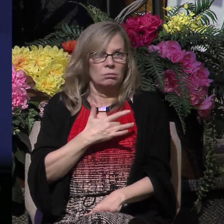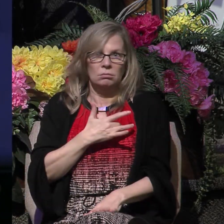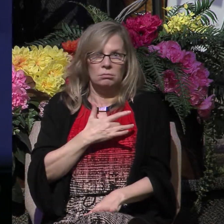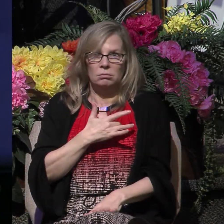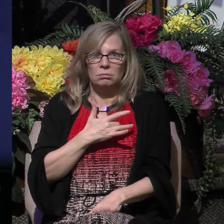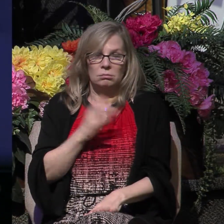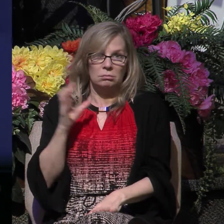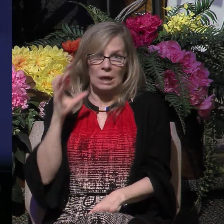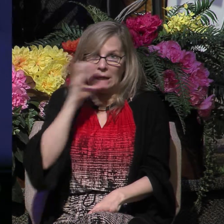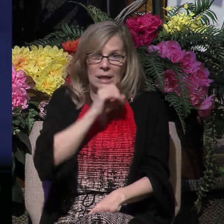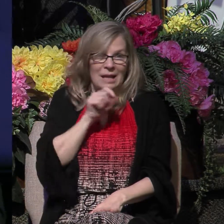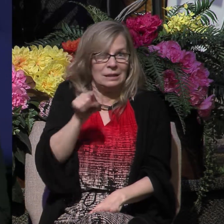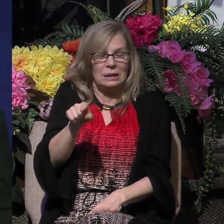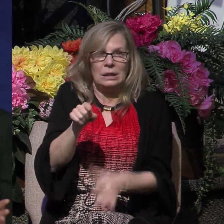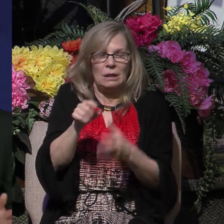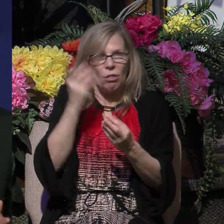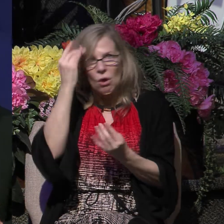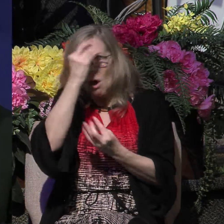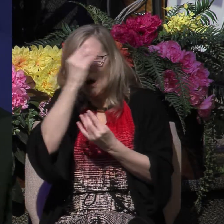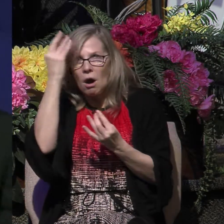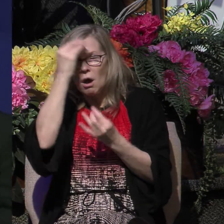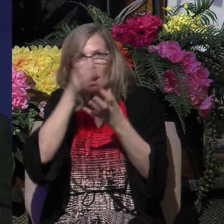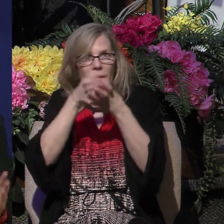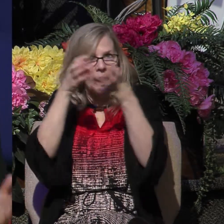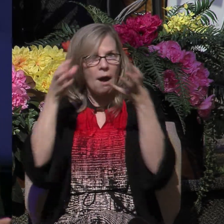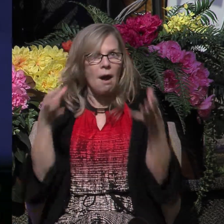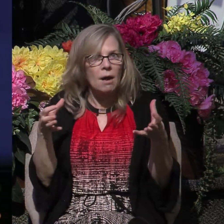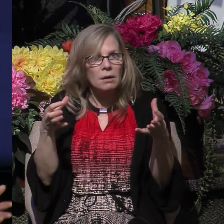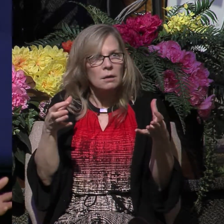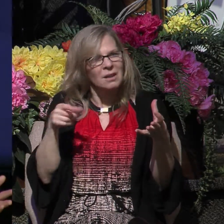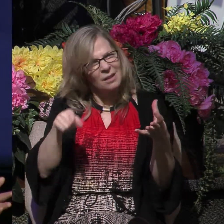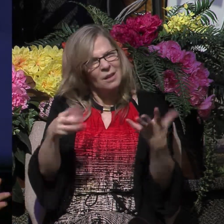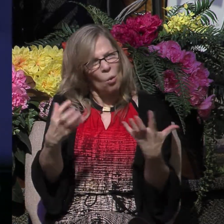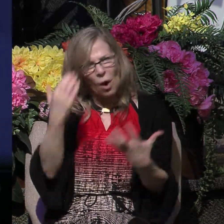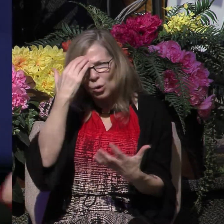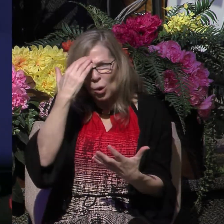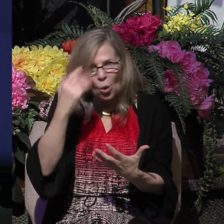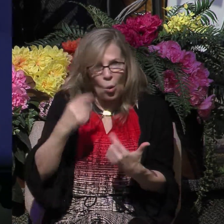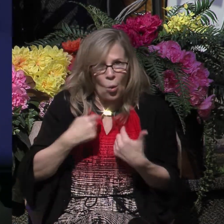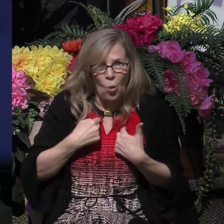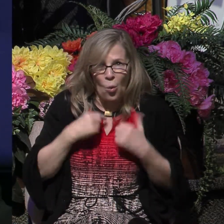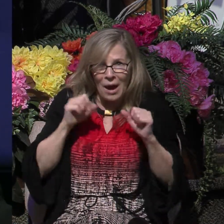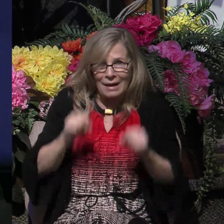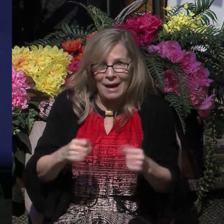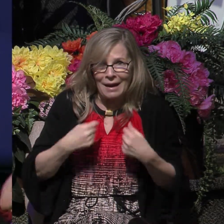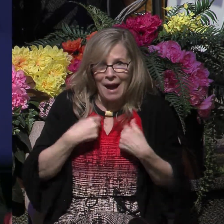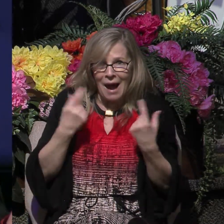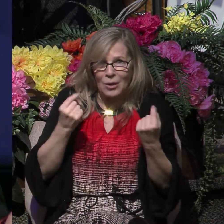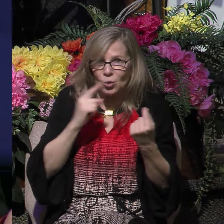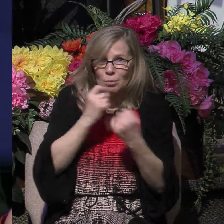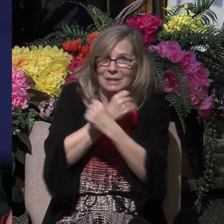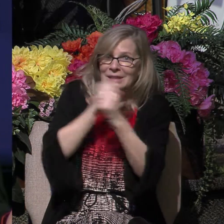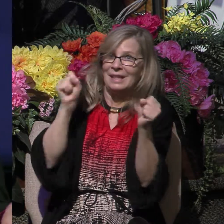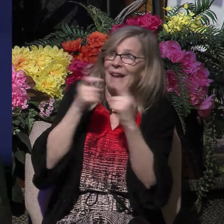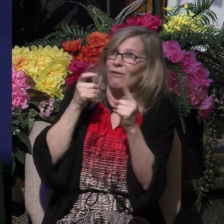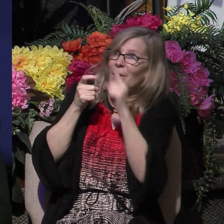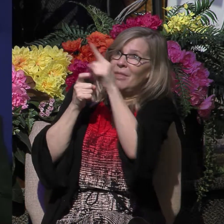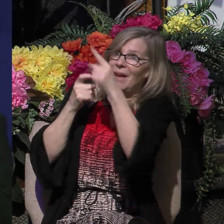given much thought to. He wanted to know what he needed to do to be saved. Now, this is a